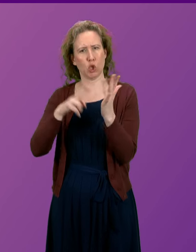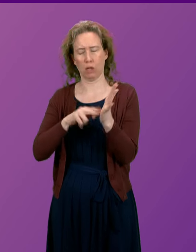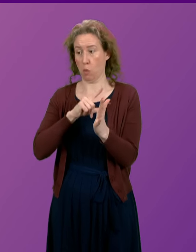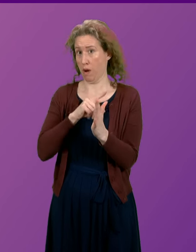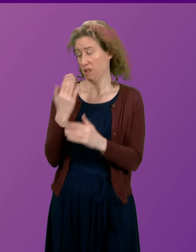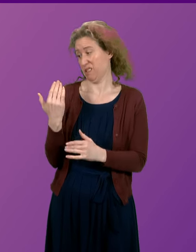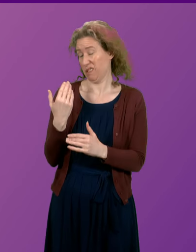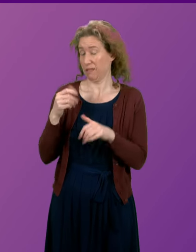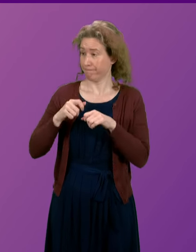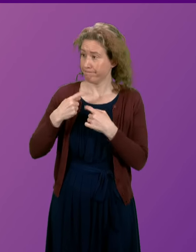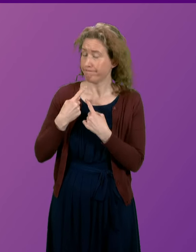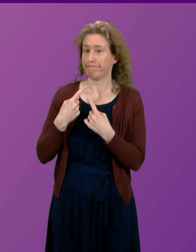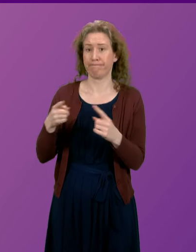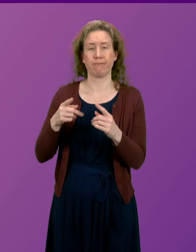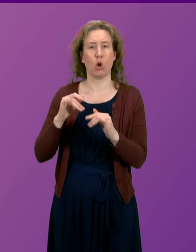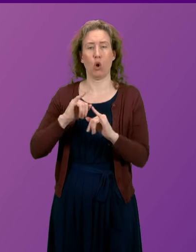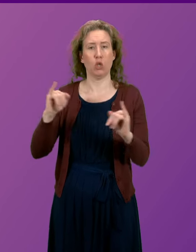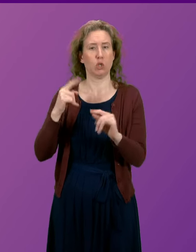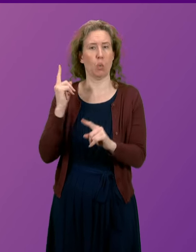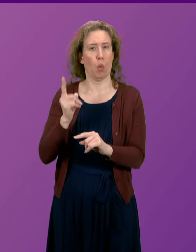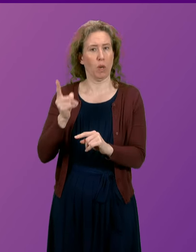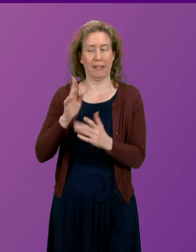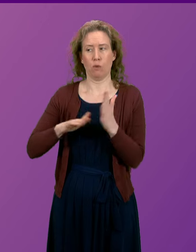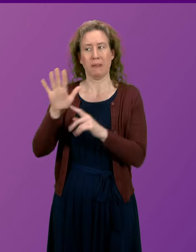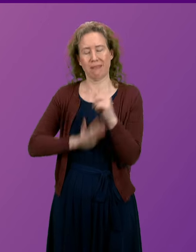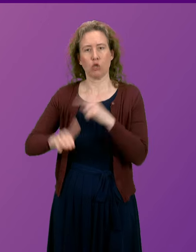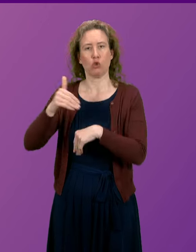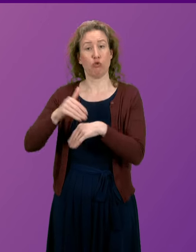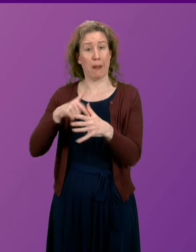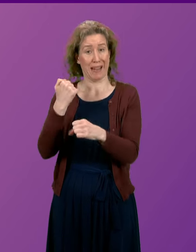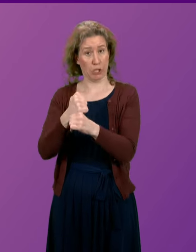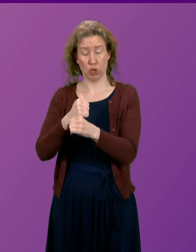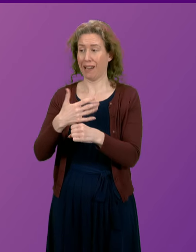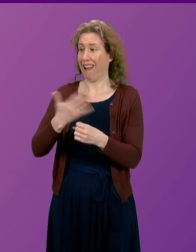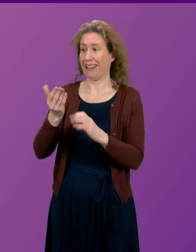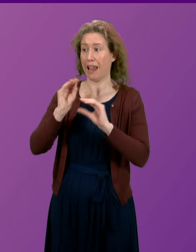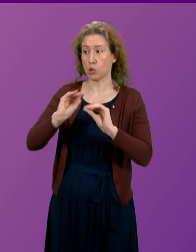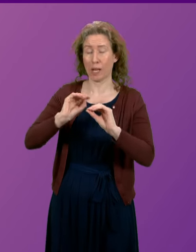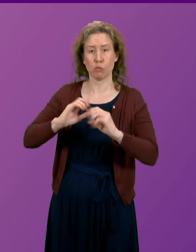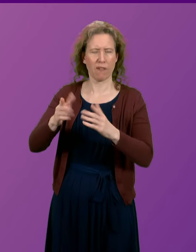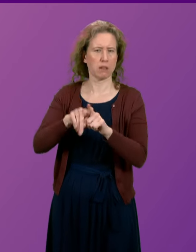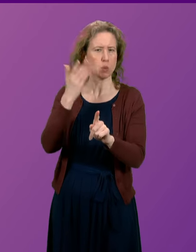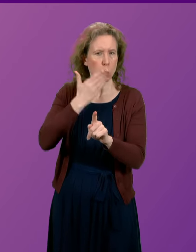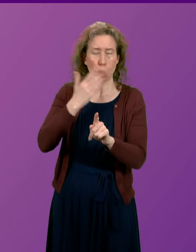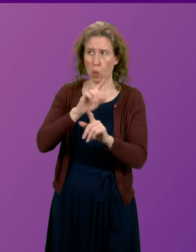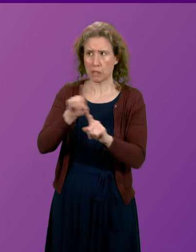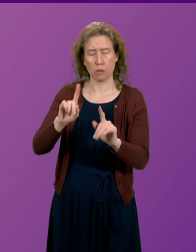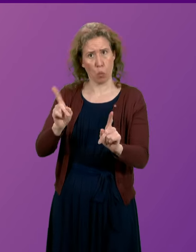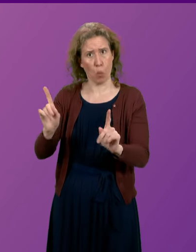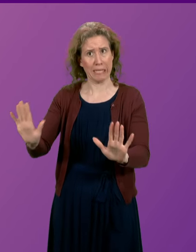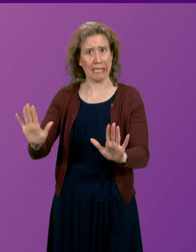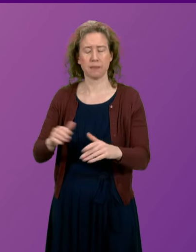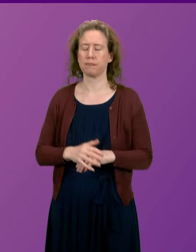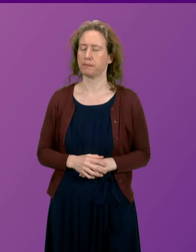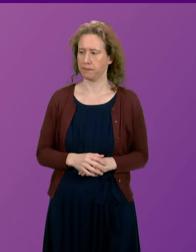the recent issuing of an urgent warning by the National Crime Agency to education providers across the UK. First Minister.